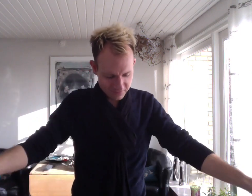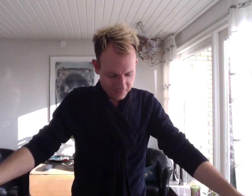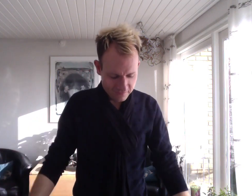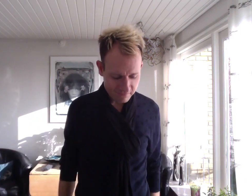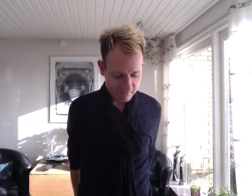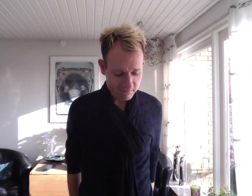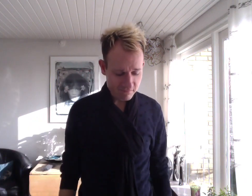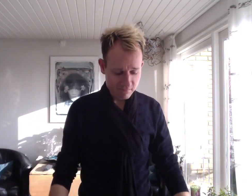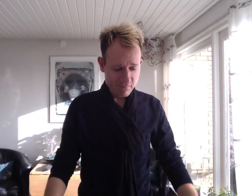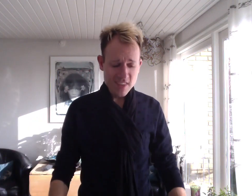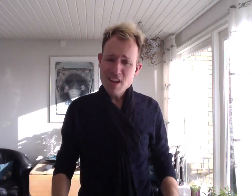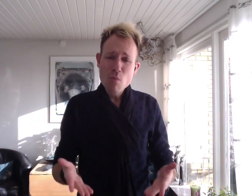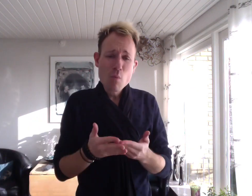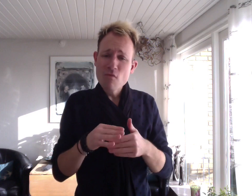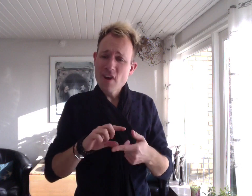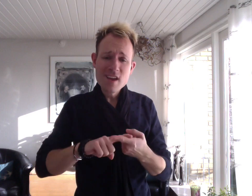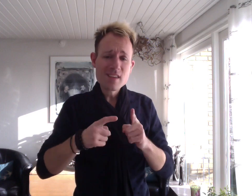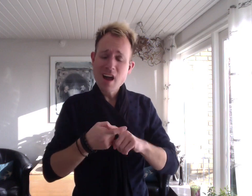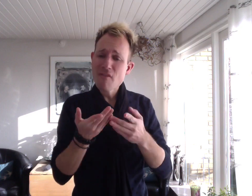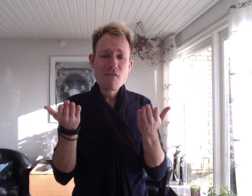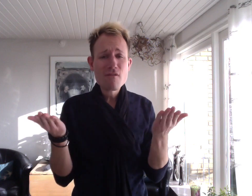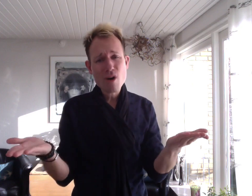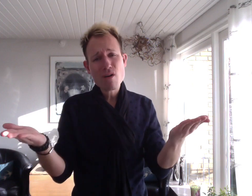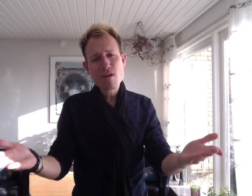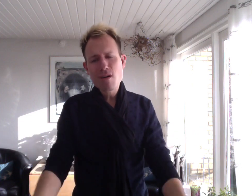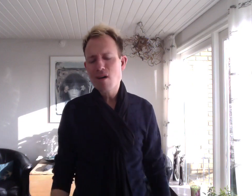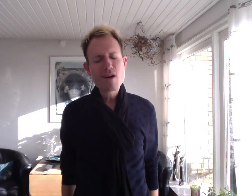That's what friends are for